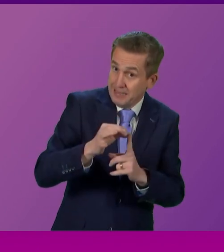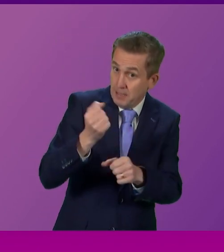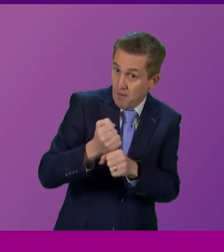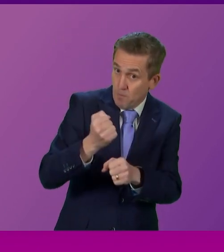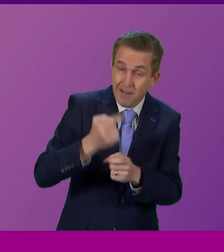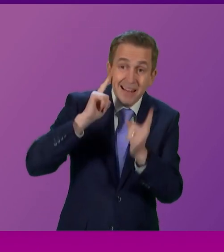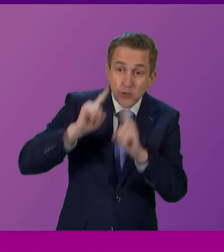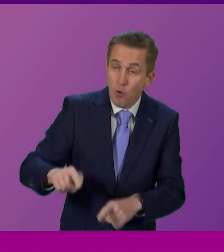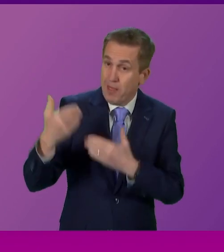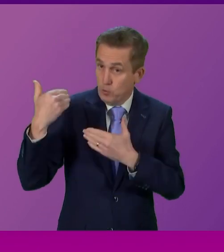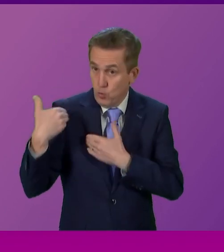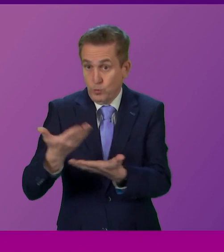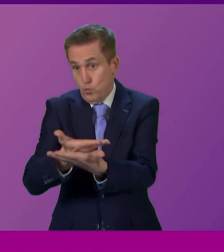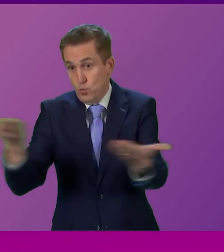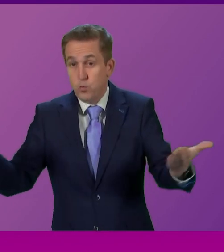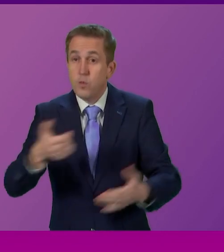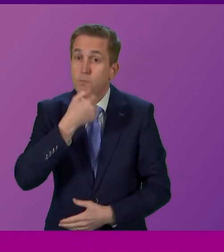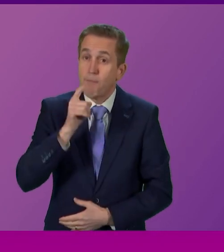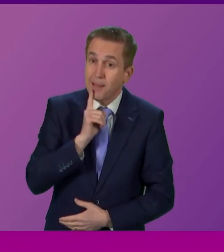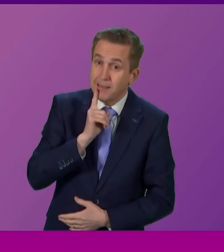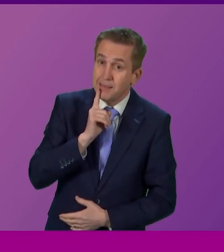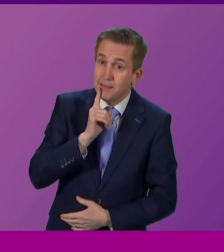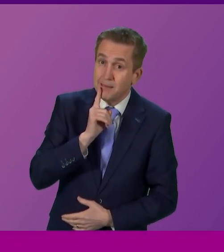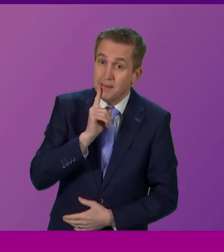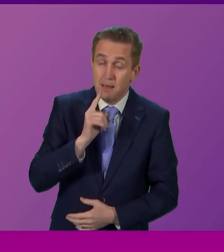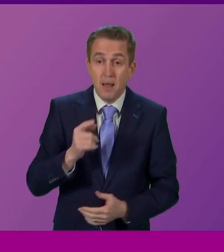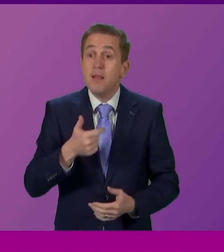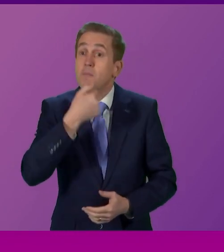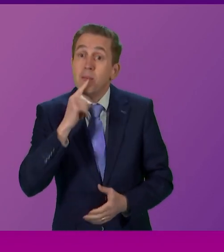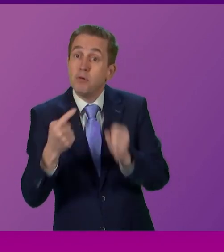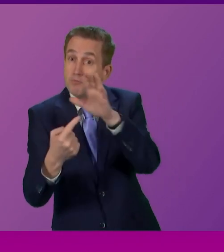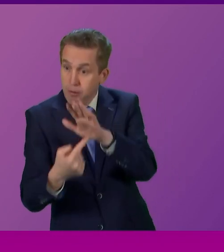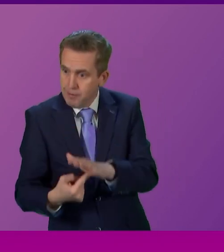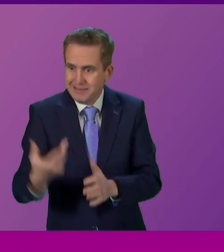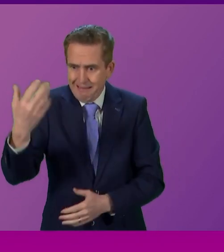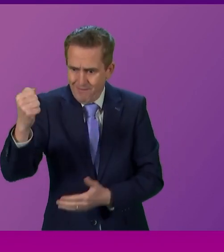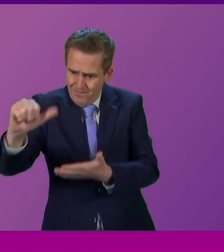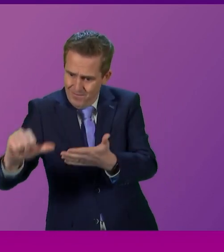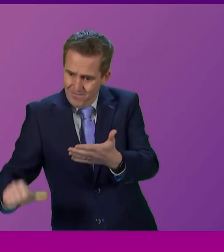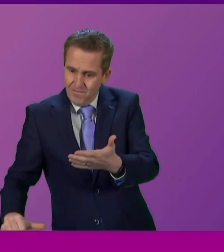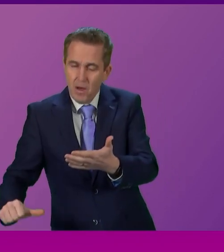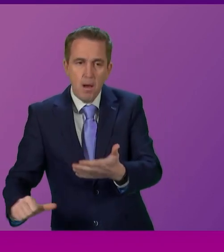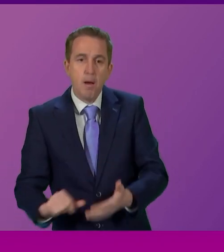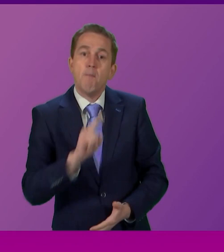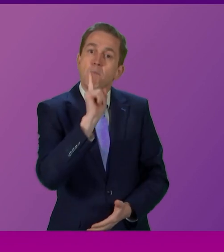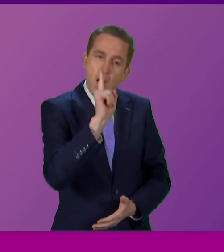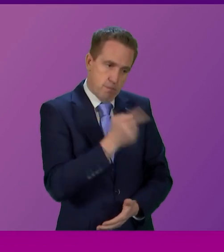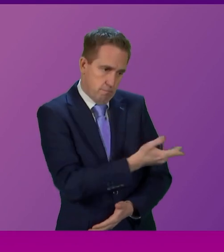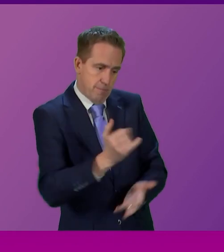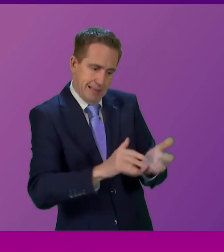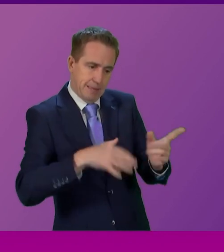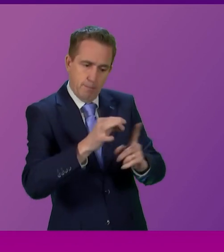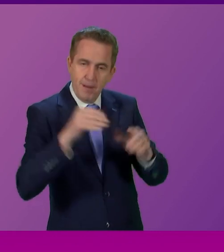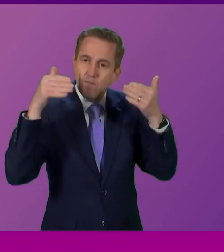public. They are ignoring the people's priorities. They are talking about another referendum instead of